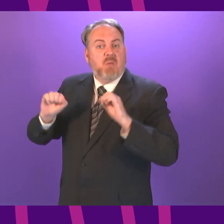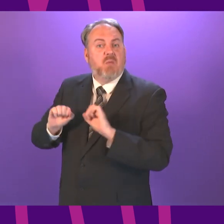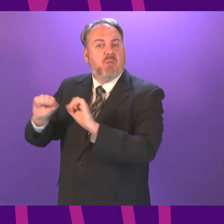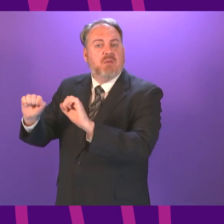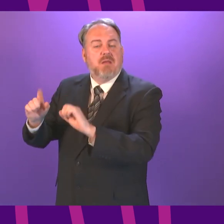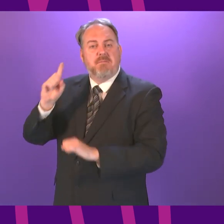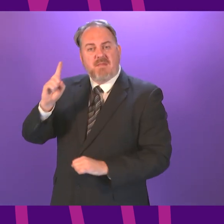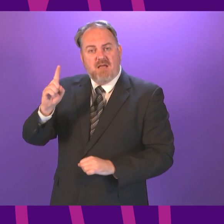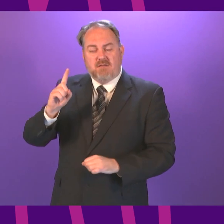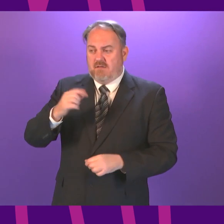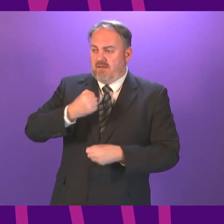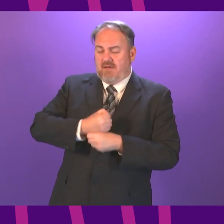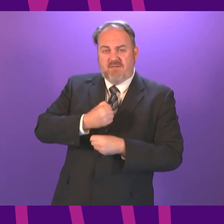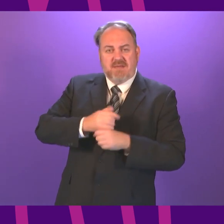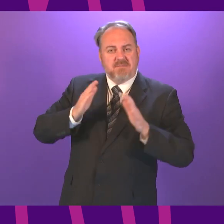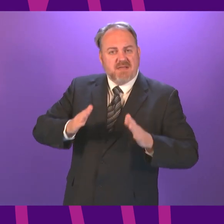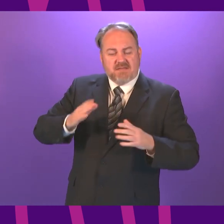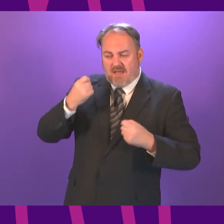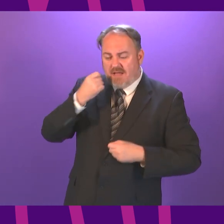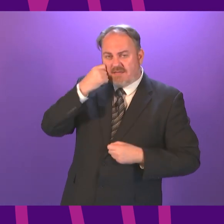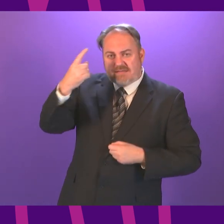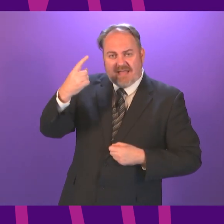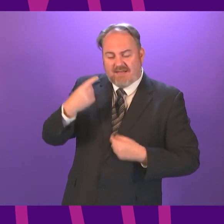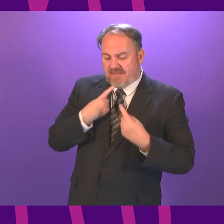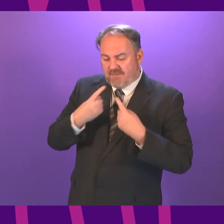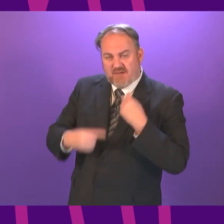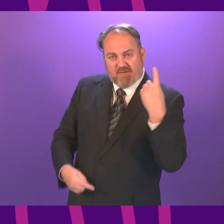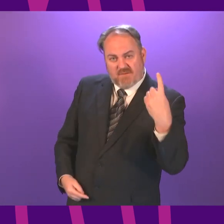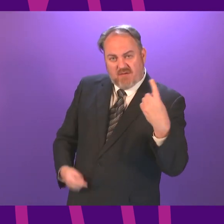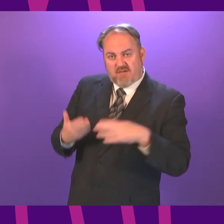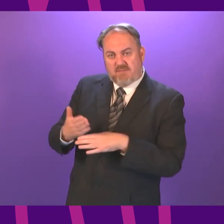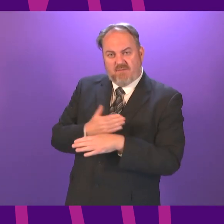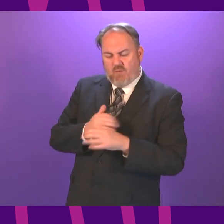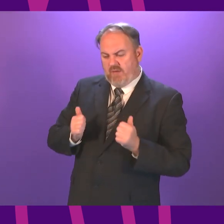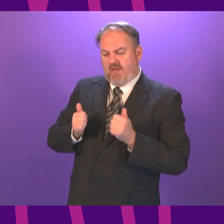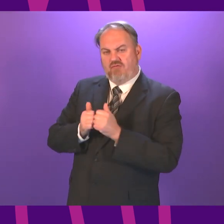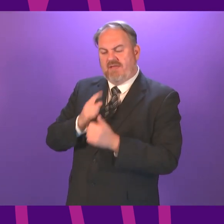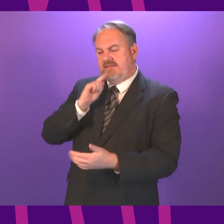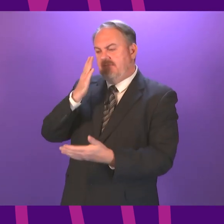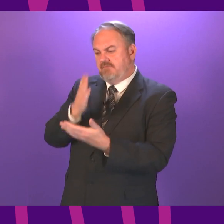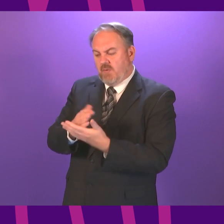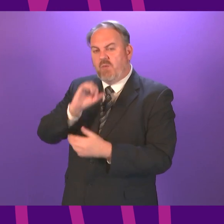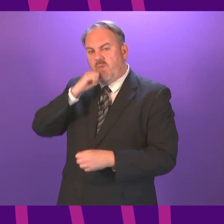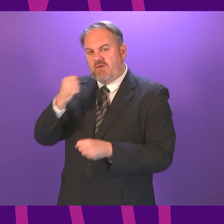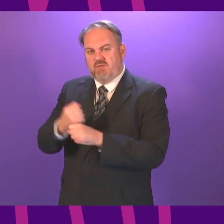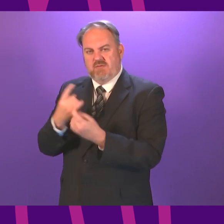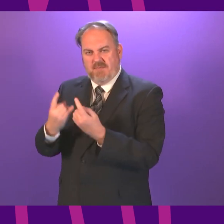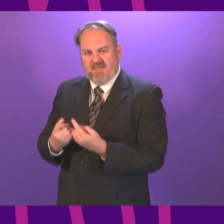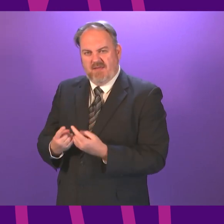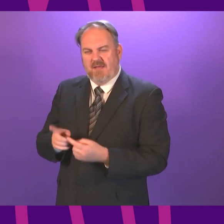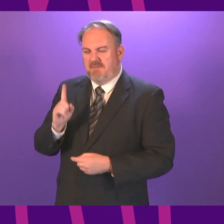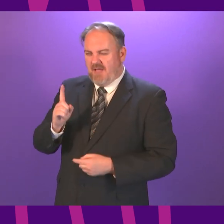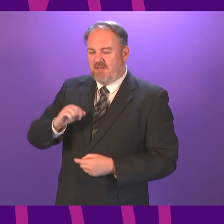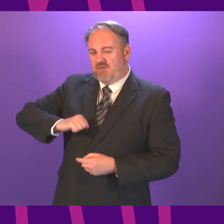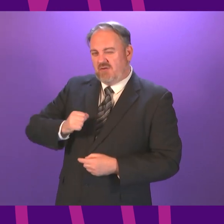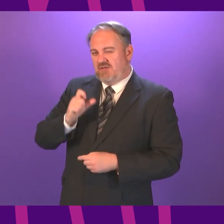important that we understand the detail before we give commitments to take something forward but there is and you know I hope the Scottish Conservatives can find it